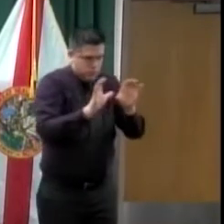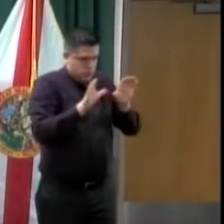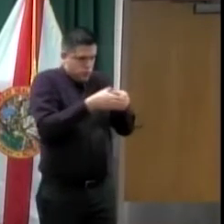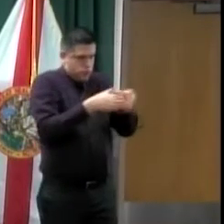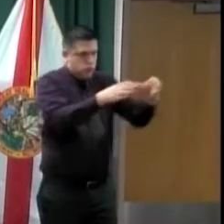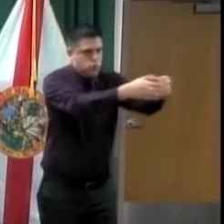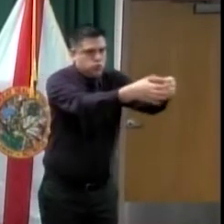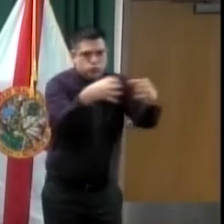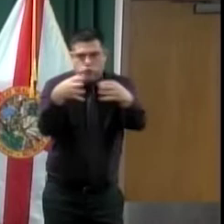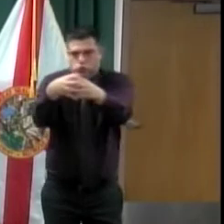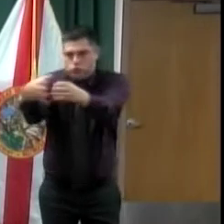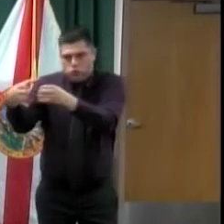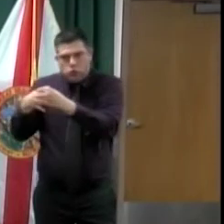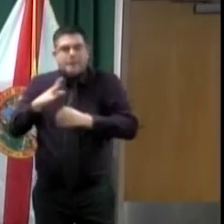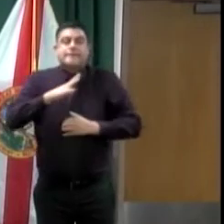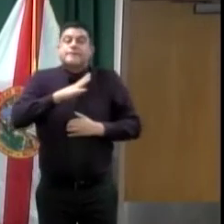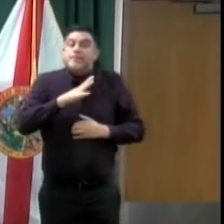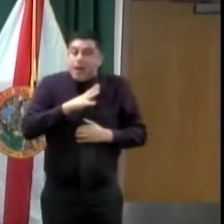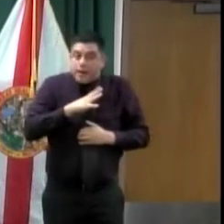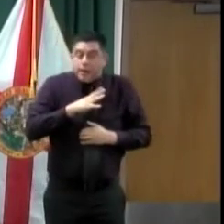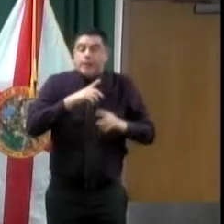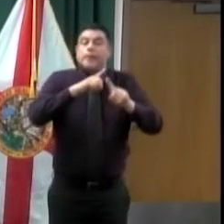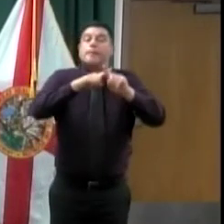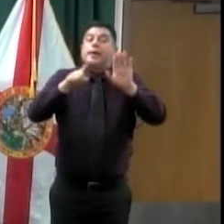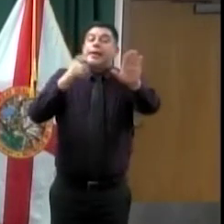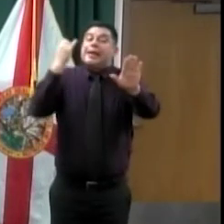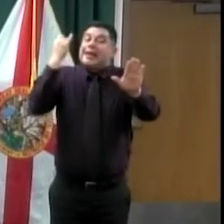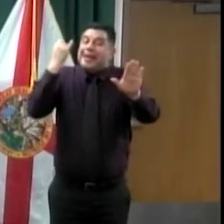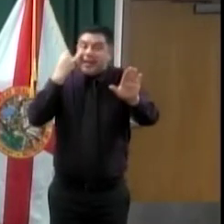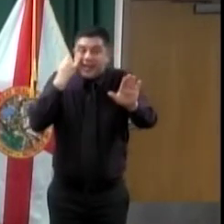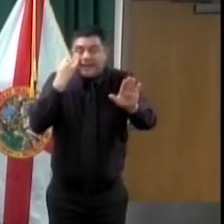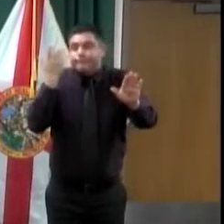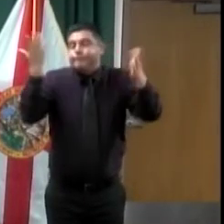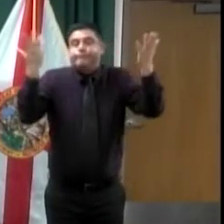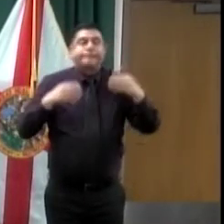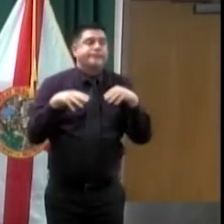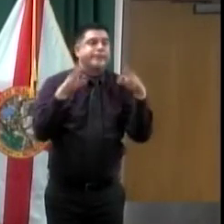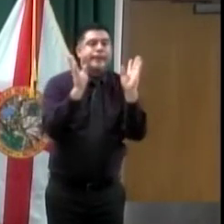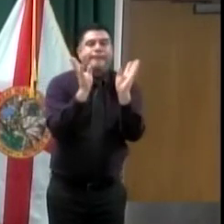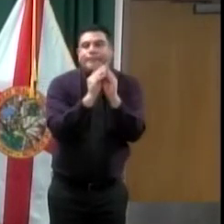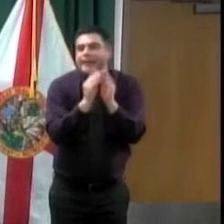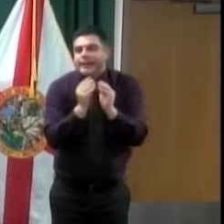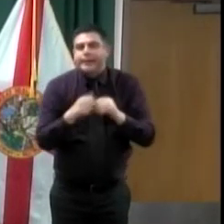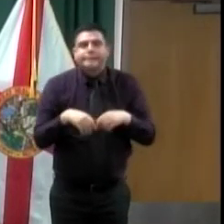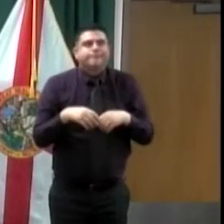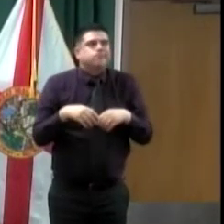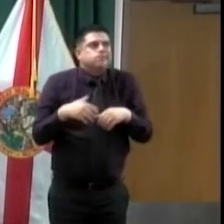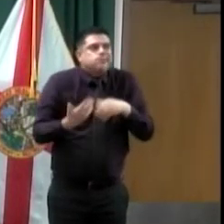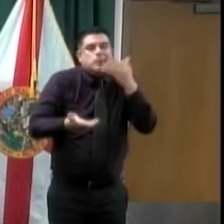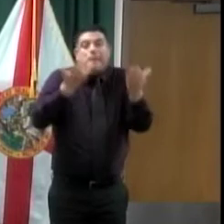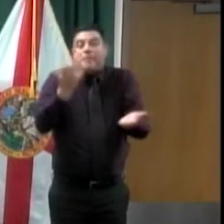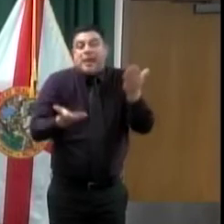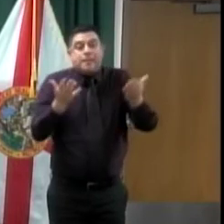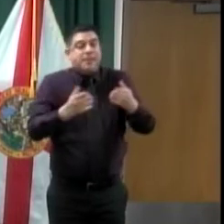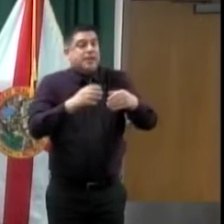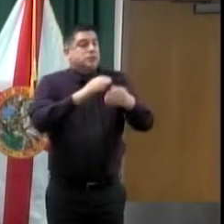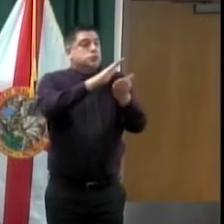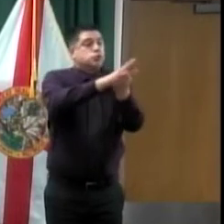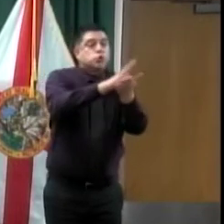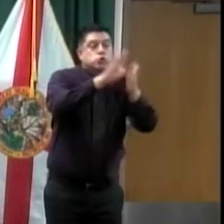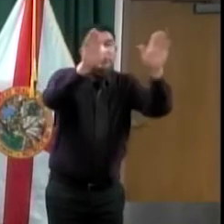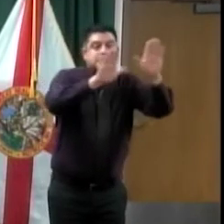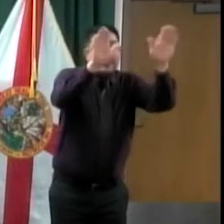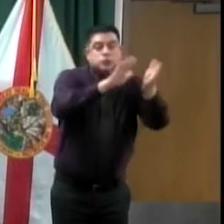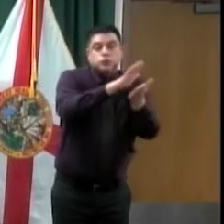need to space individuals out. So maybe if a Sunday school class wants to meet for Easter services or whatever the case may be,